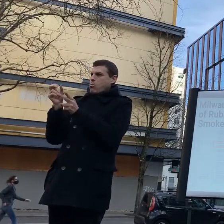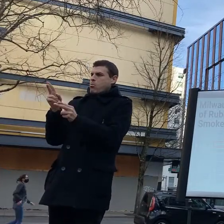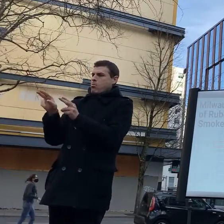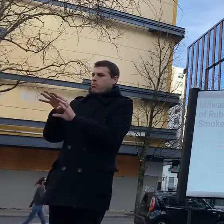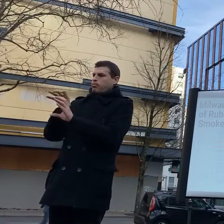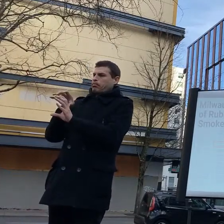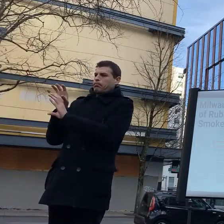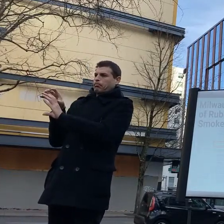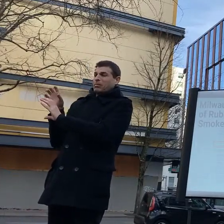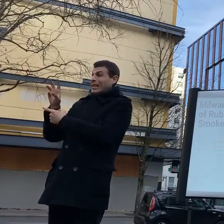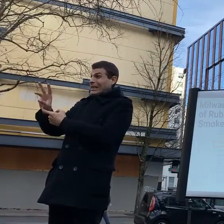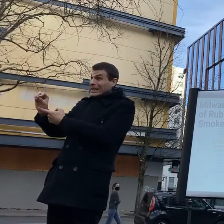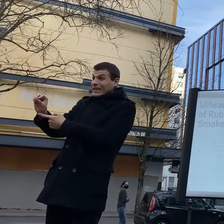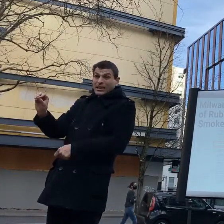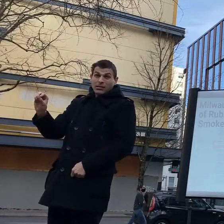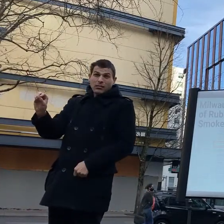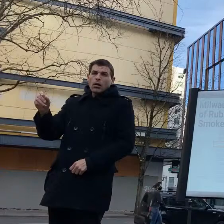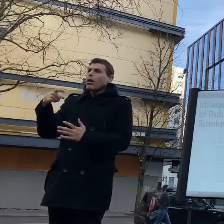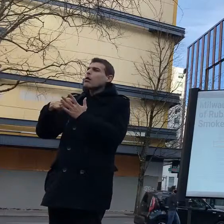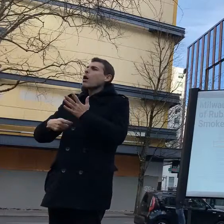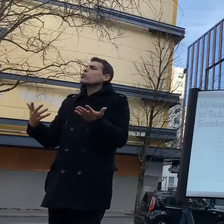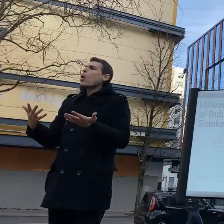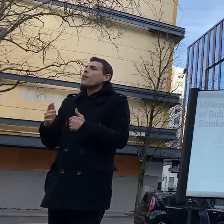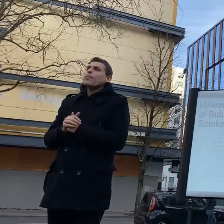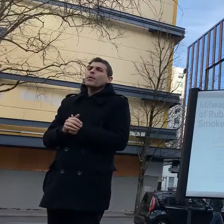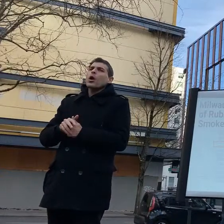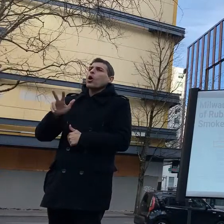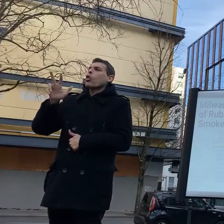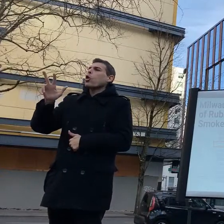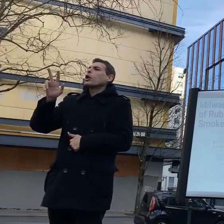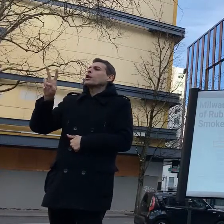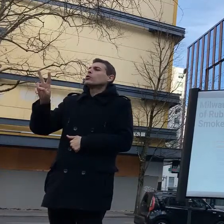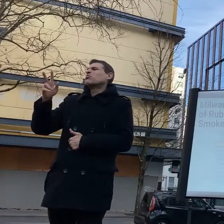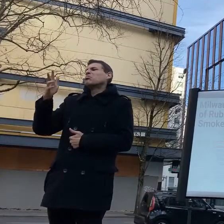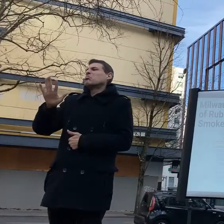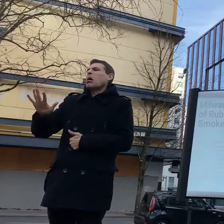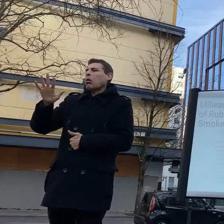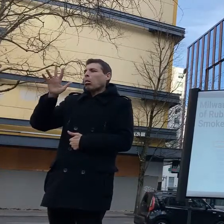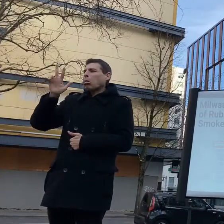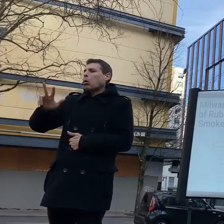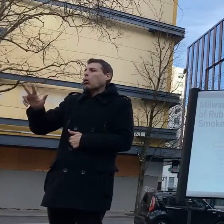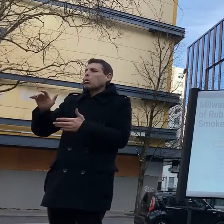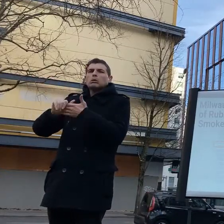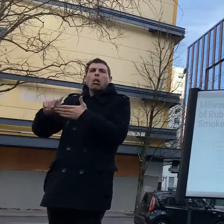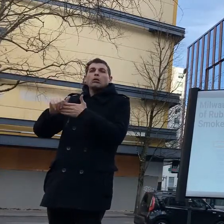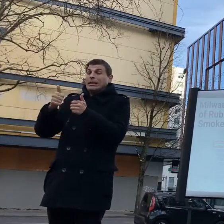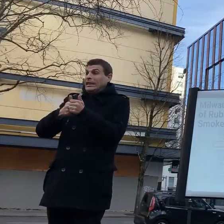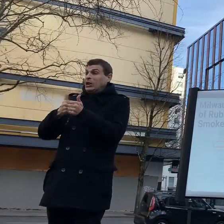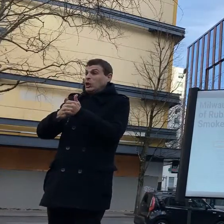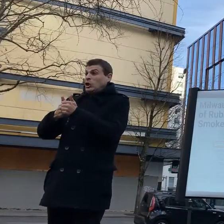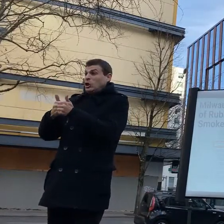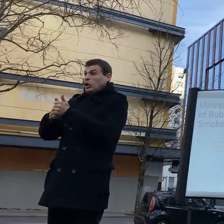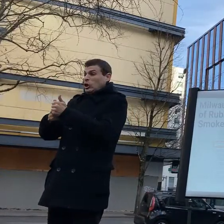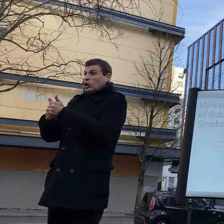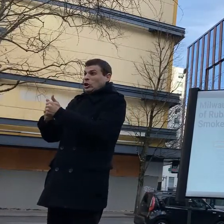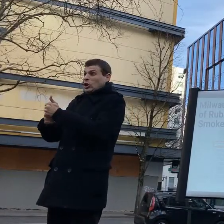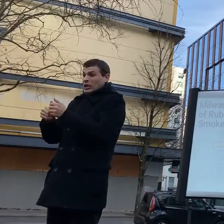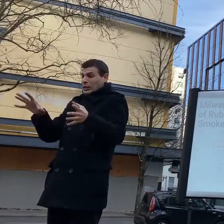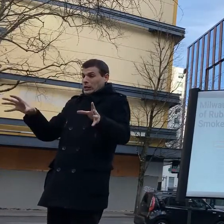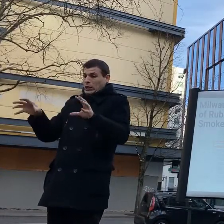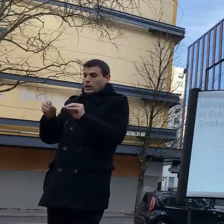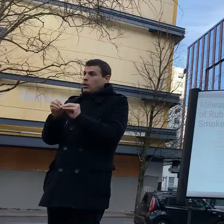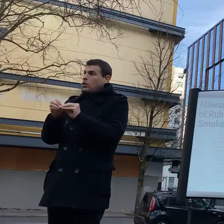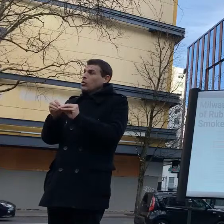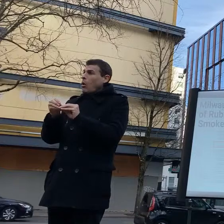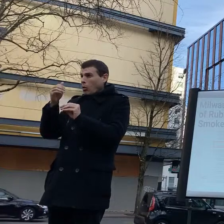outside of the city right curtis blue line sells it right like this stuff is available and it's really